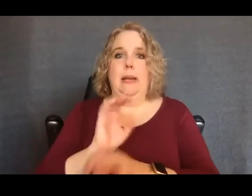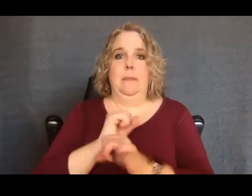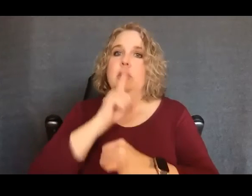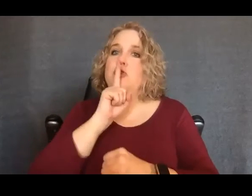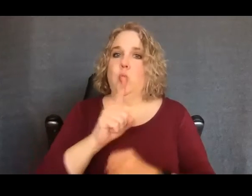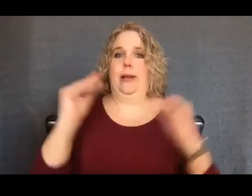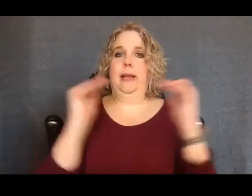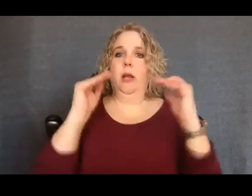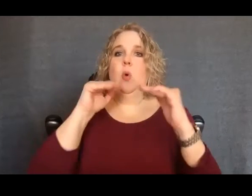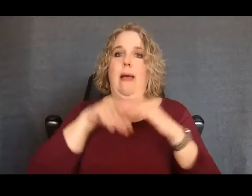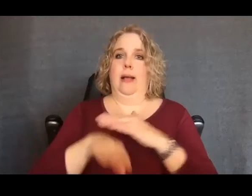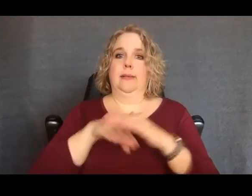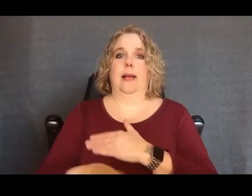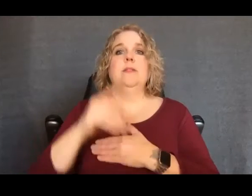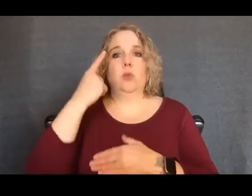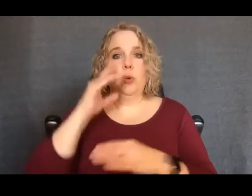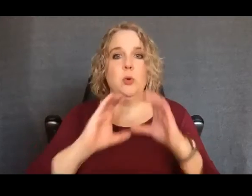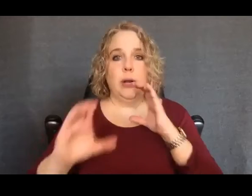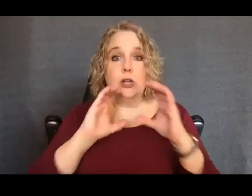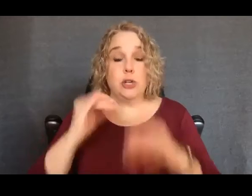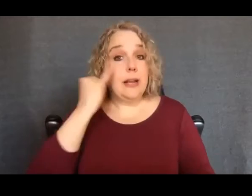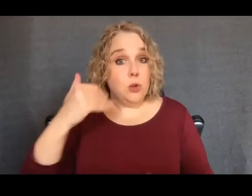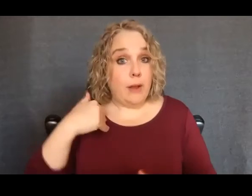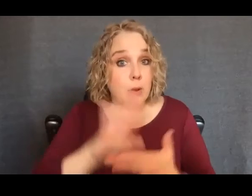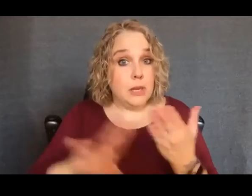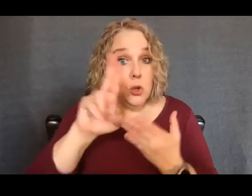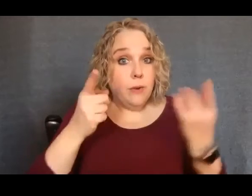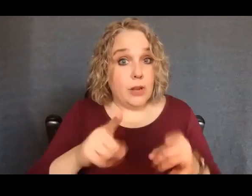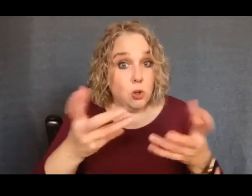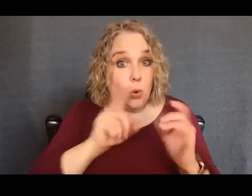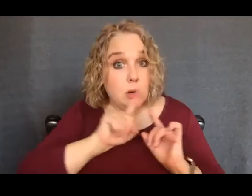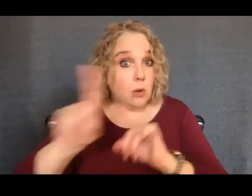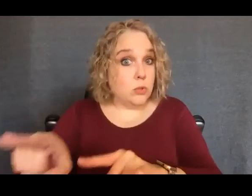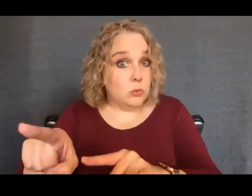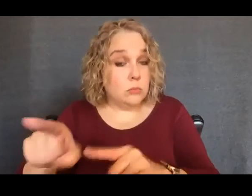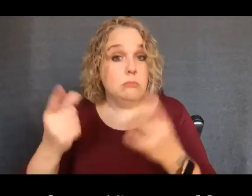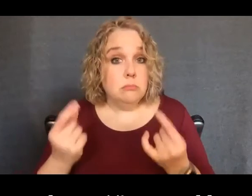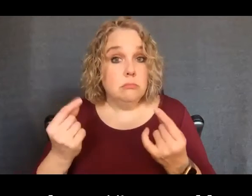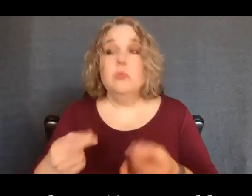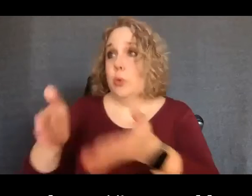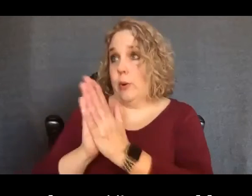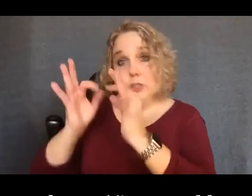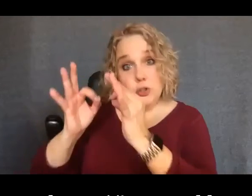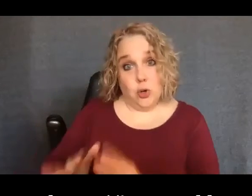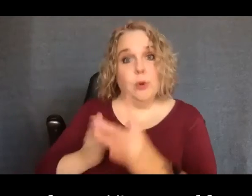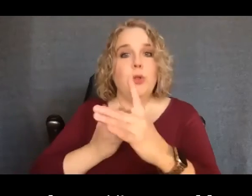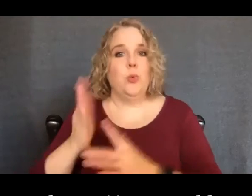to communication, so if you have a BU event that you would like to attend, just request an interpreter through the online request form.